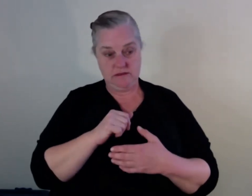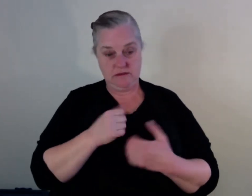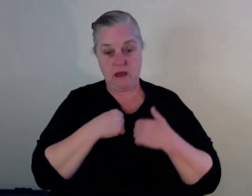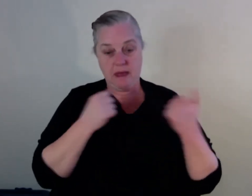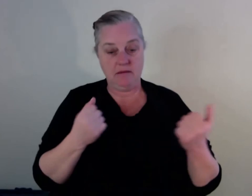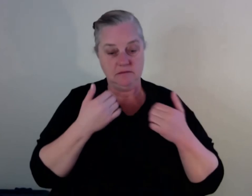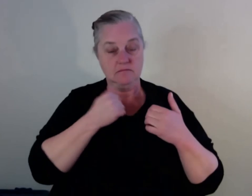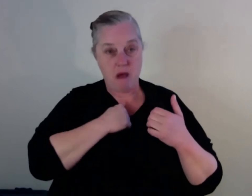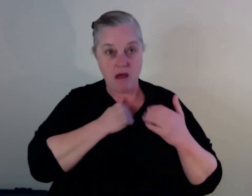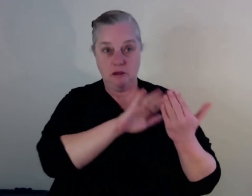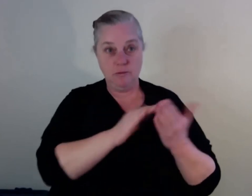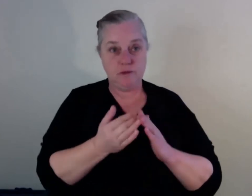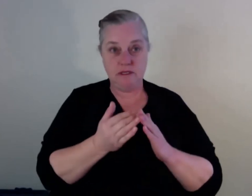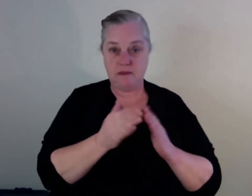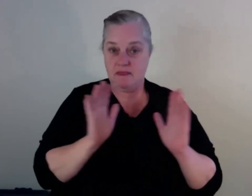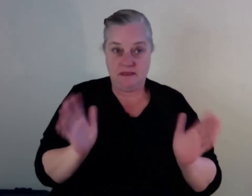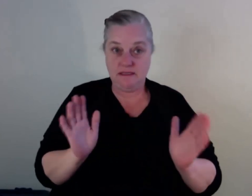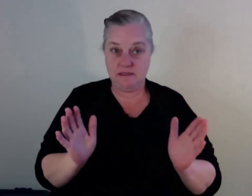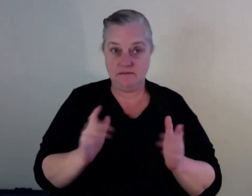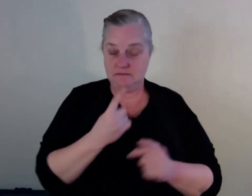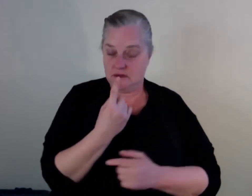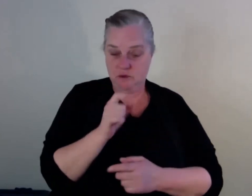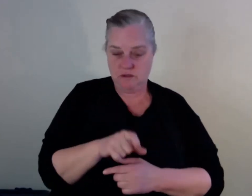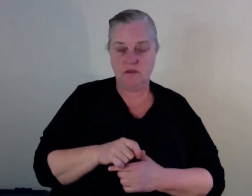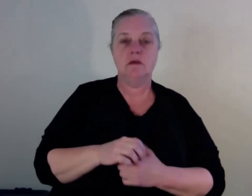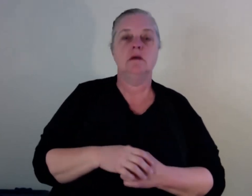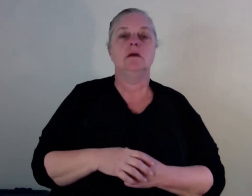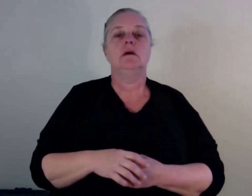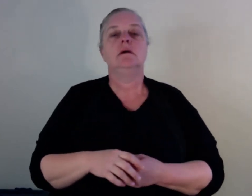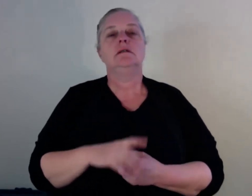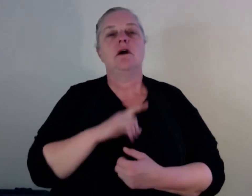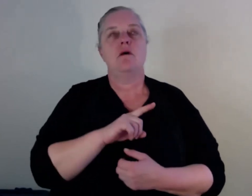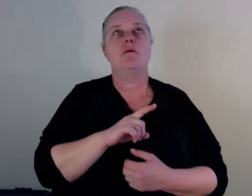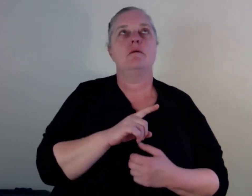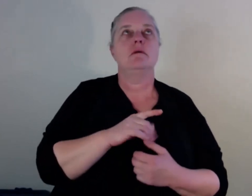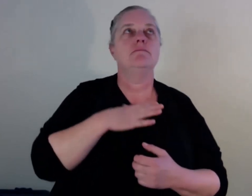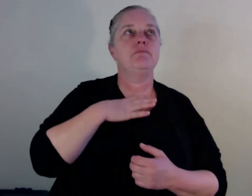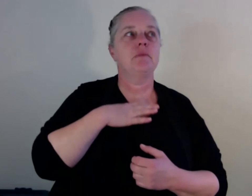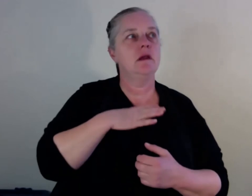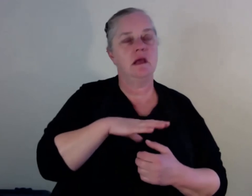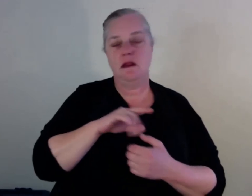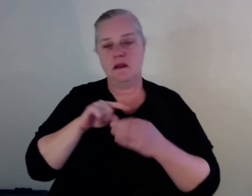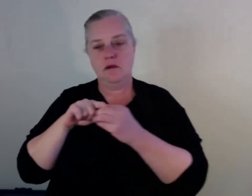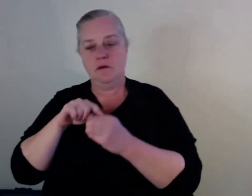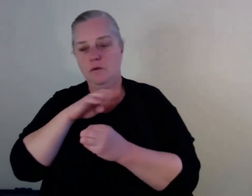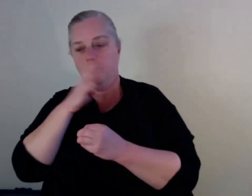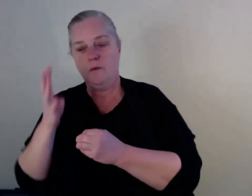allowed me to be myself. So there is this kind of, one of the barriers within that though is, okay, when